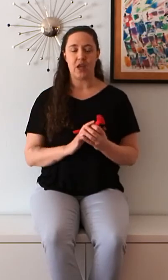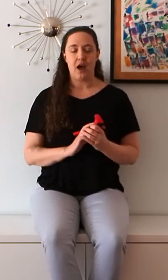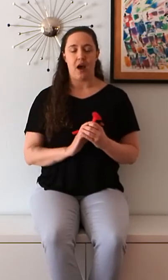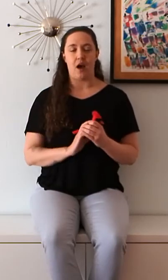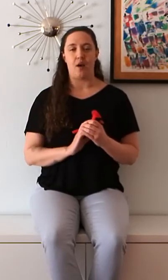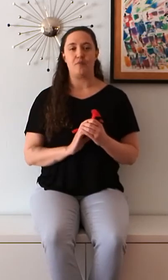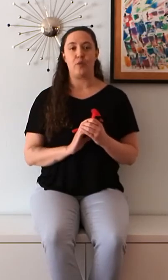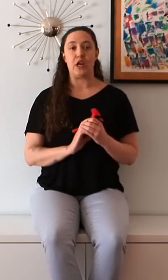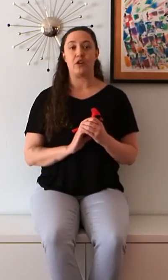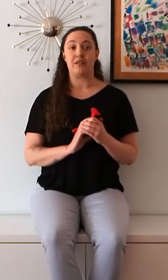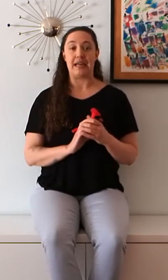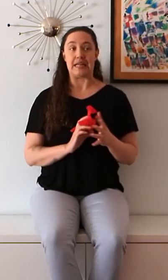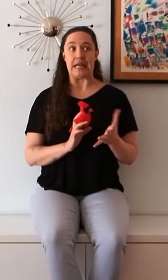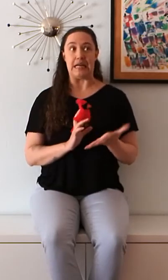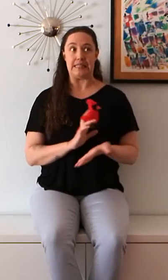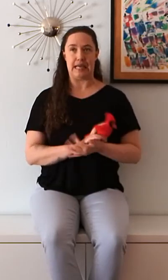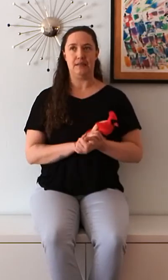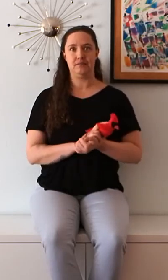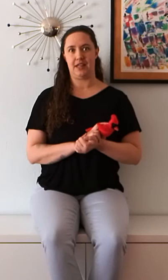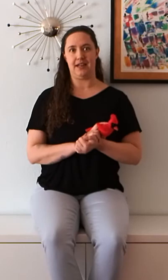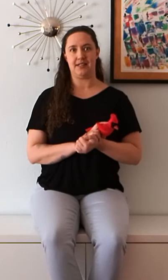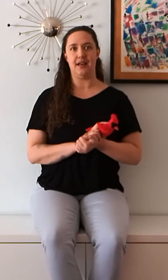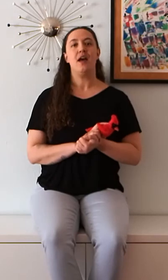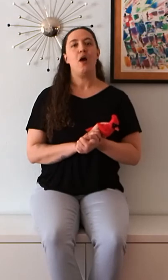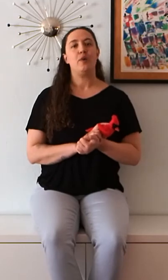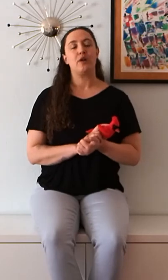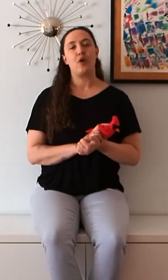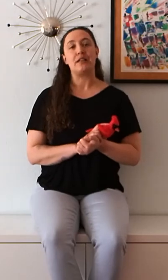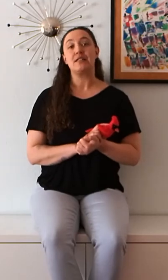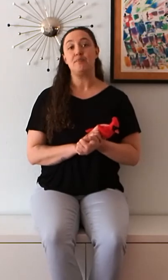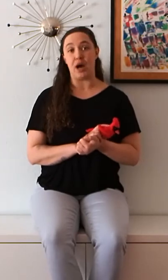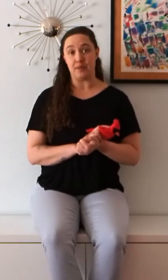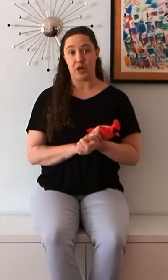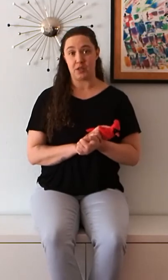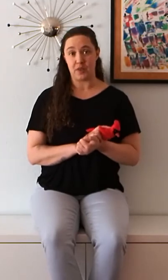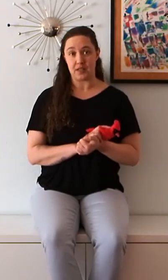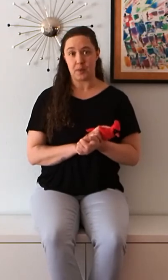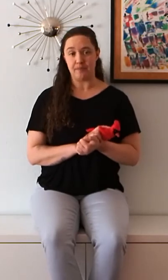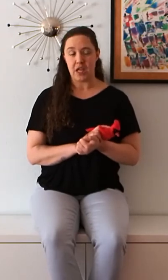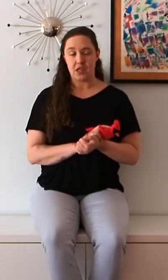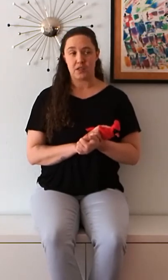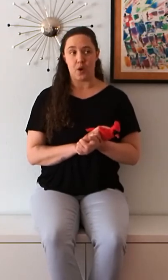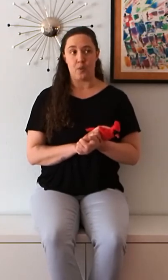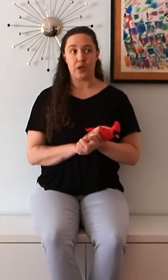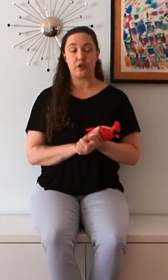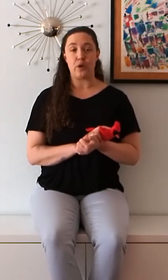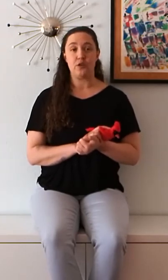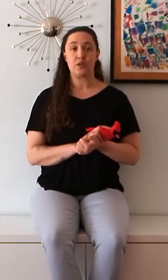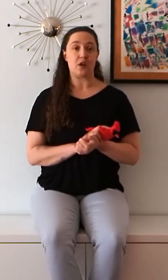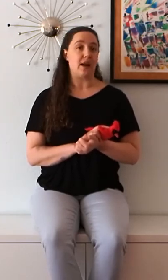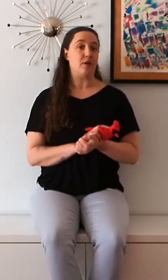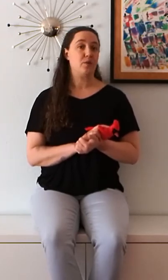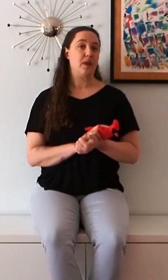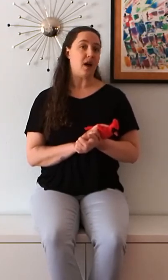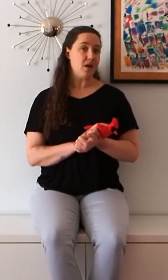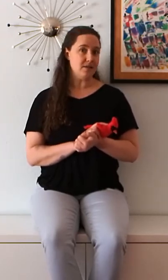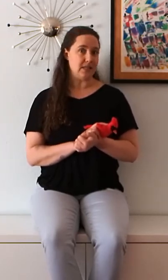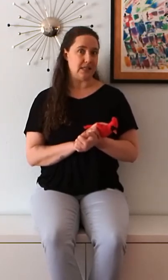So we are, like I said, I think I said, we are practicing body parts with this one. So we are going to start out with our knees.